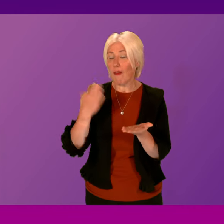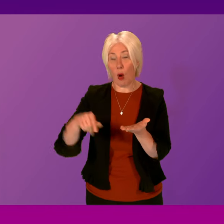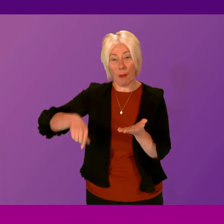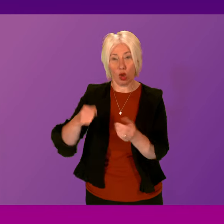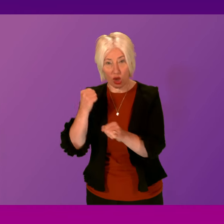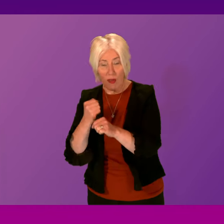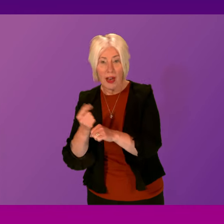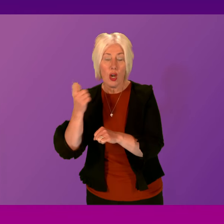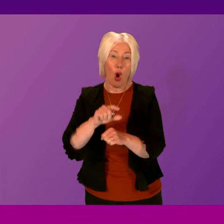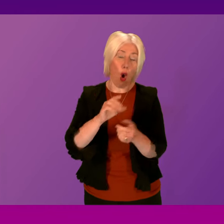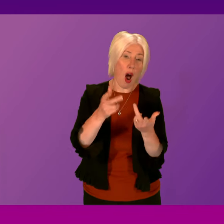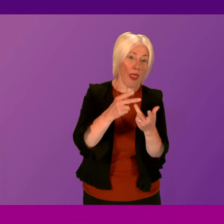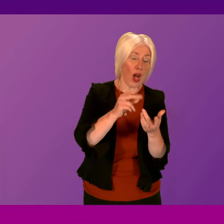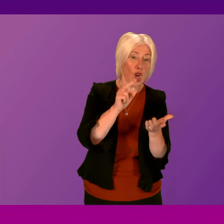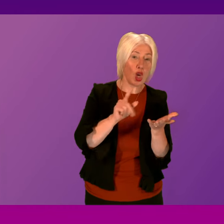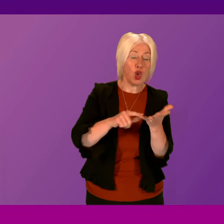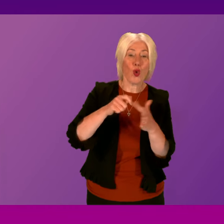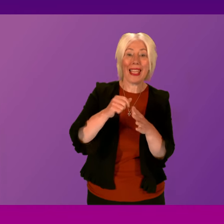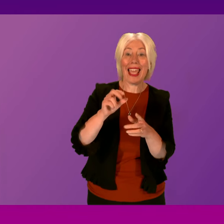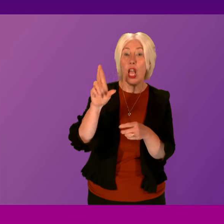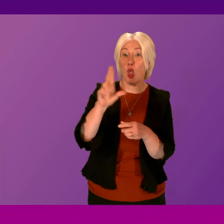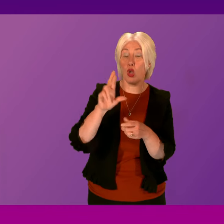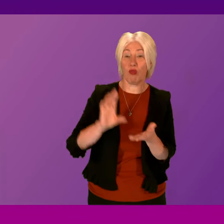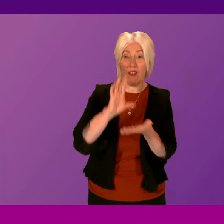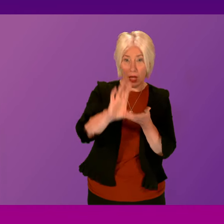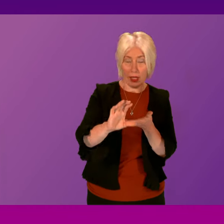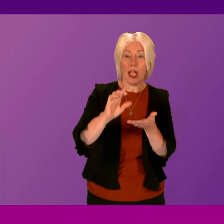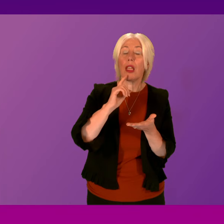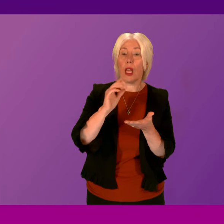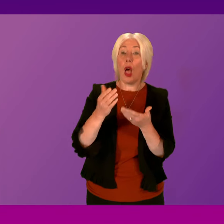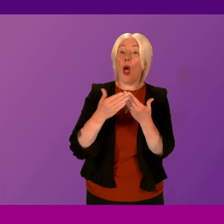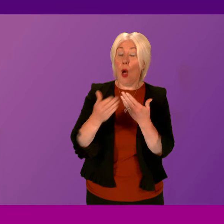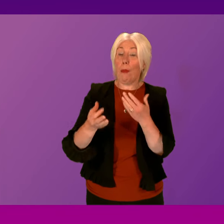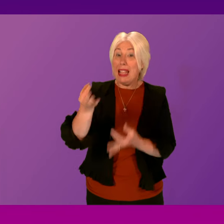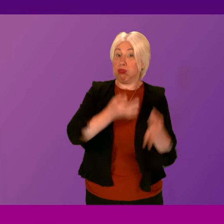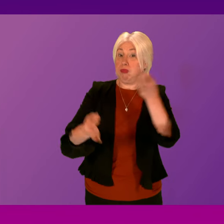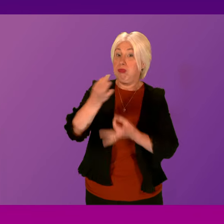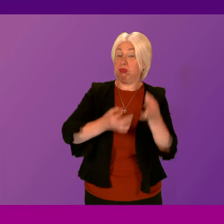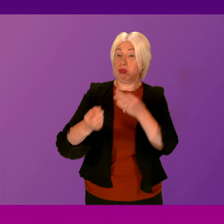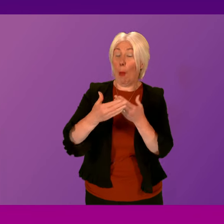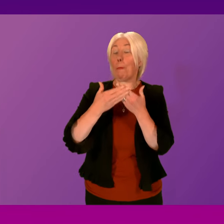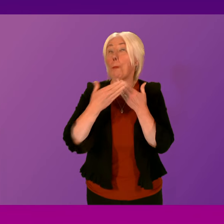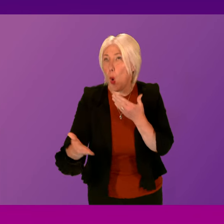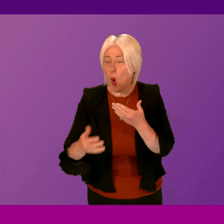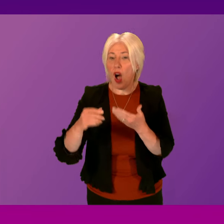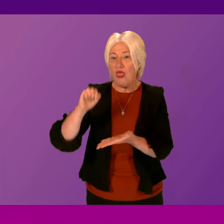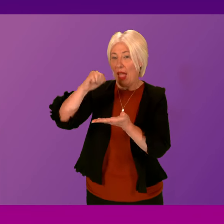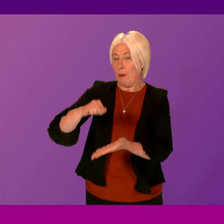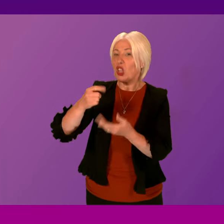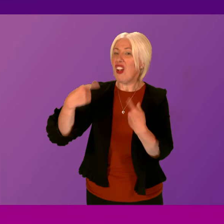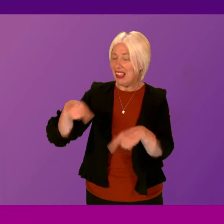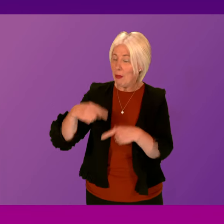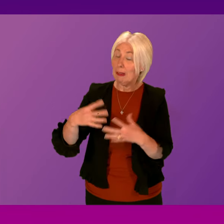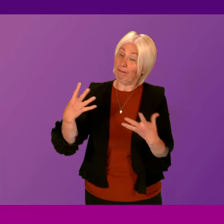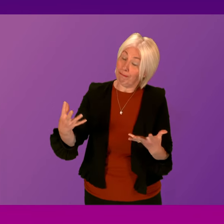that grant an aid or by UK National Lottery budgets, they receive far more eligible applications than there is funding available to support